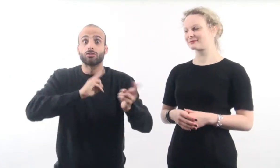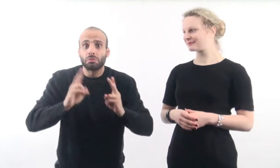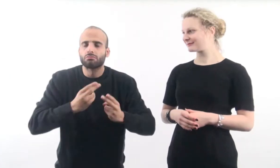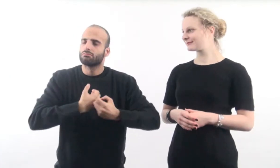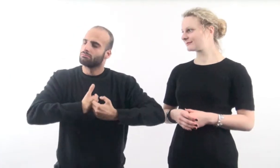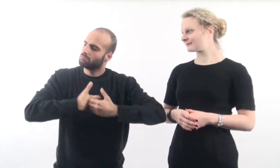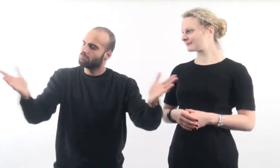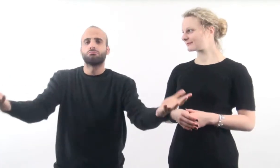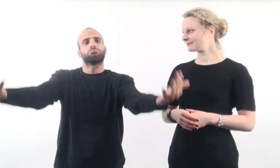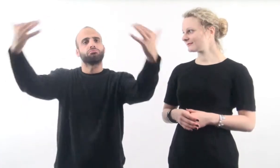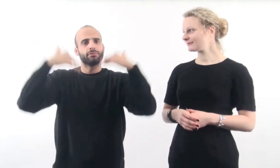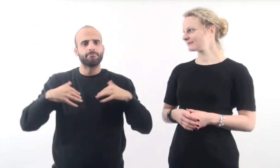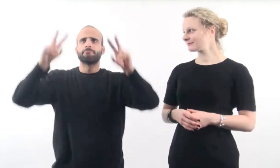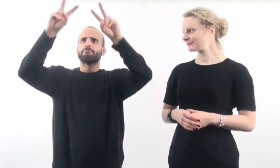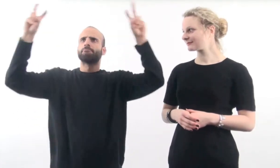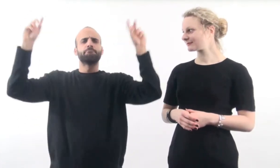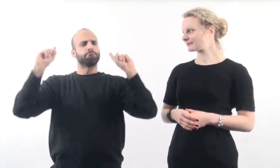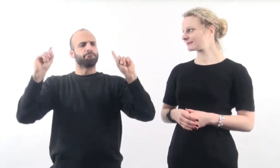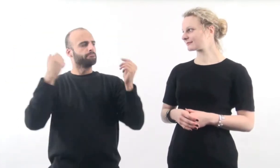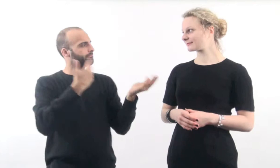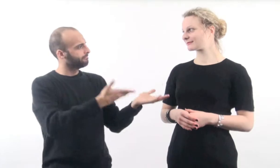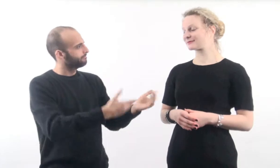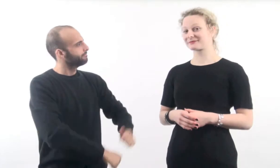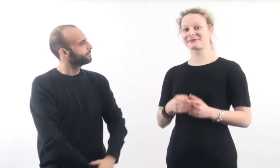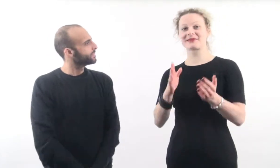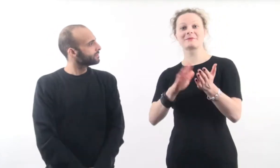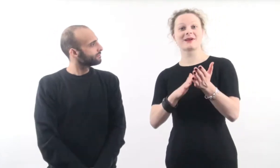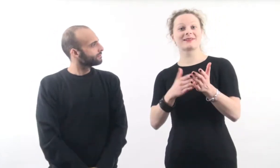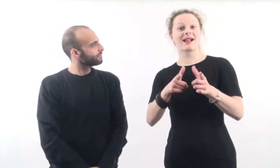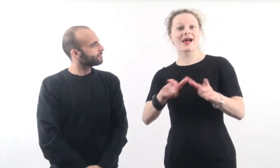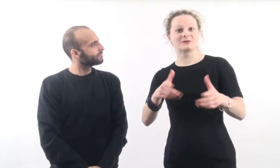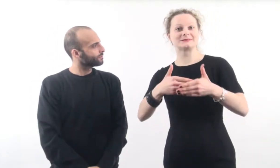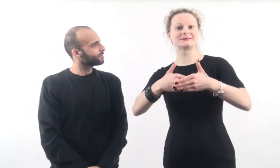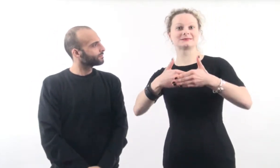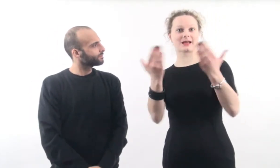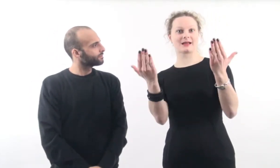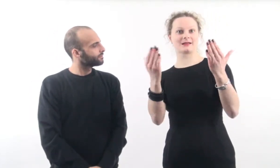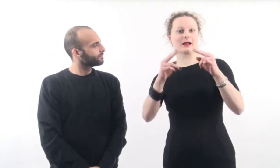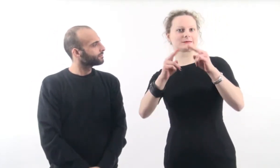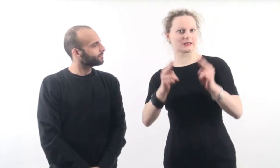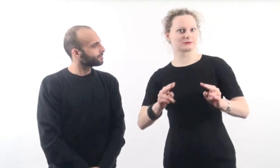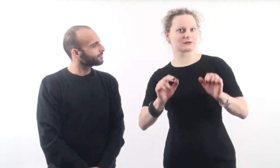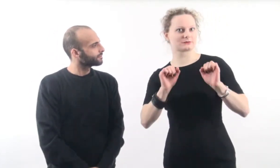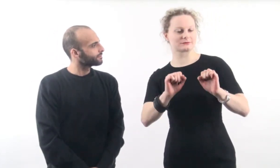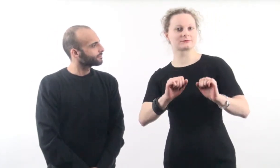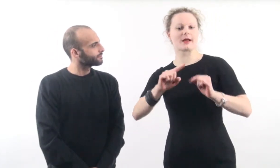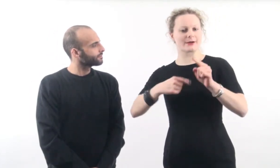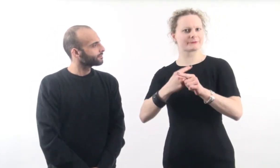interpreters, interpreters, anyone who is interested is welcome. Hand over to Lena. International Mother